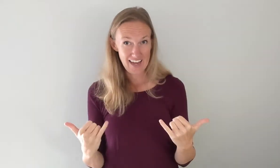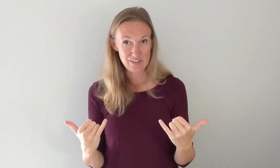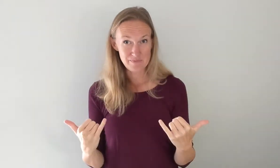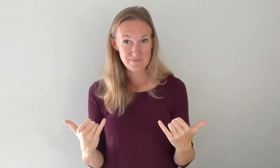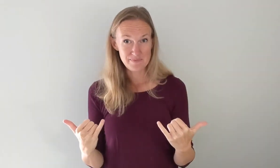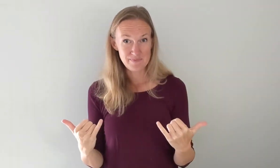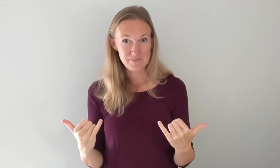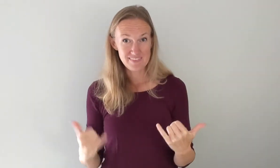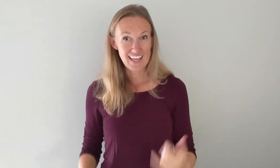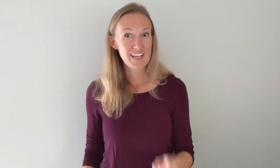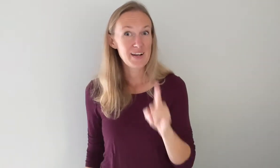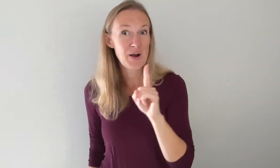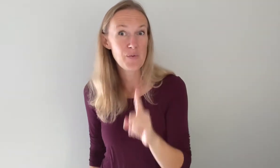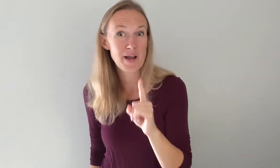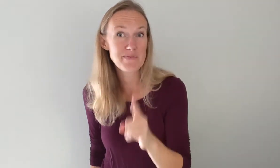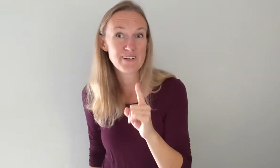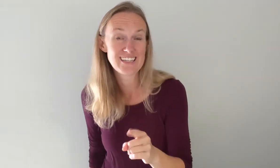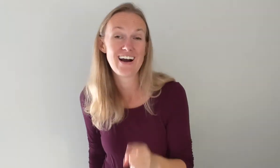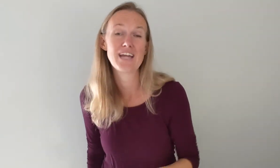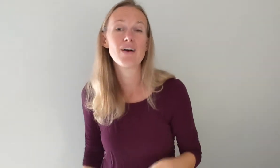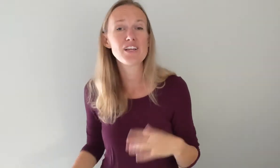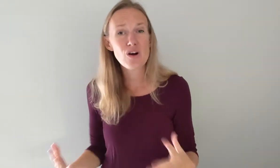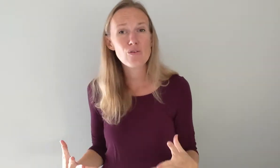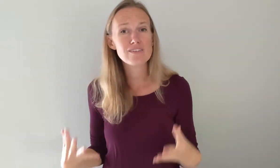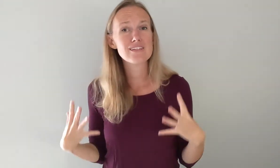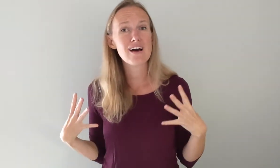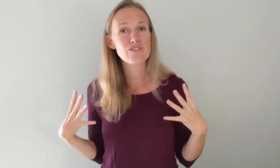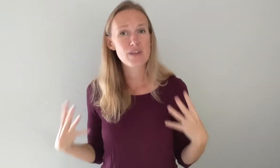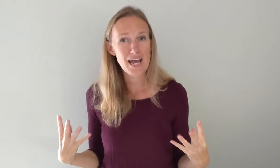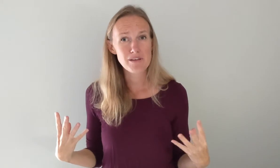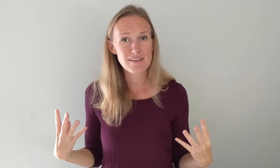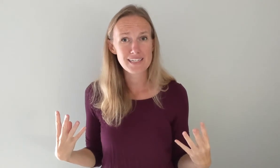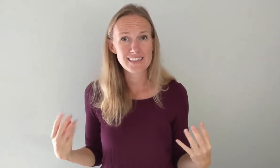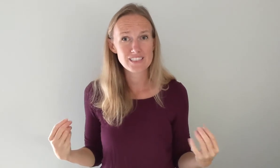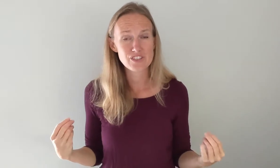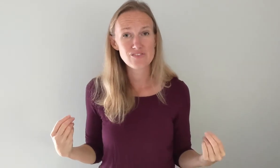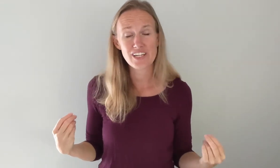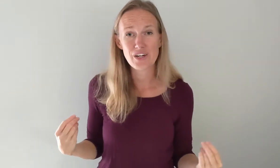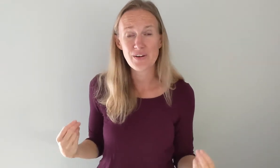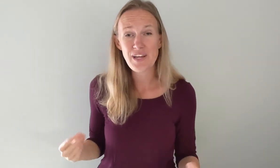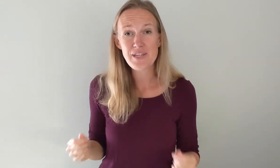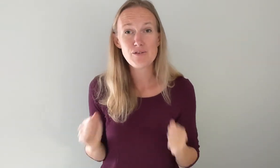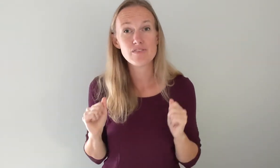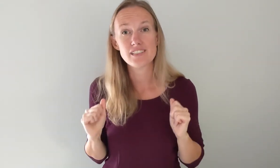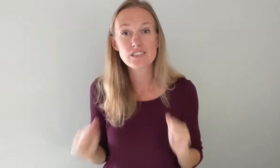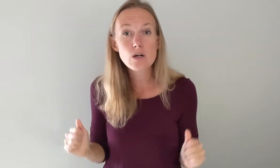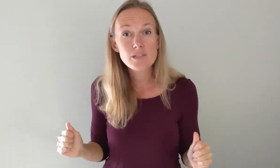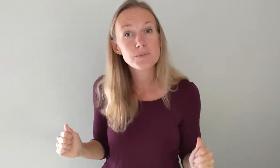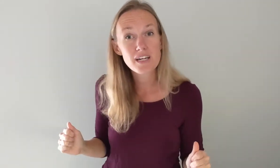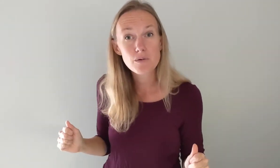okay one more time I know there's a lot of vocabulary in this first video you will feel feel so much better when